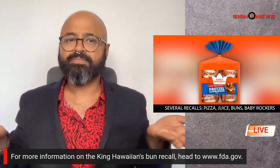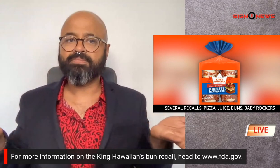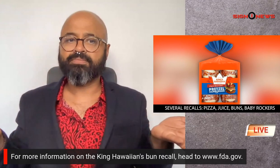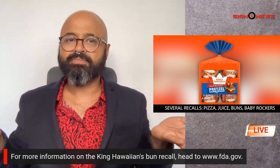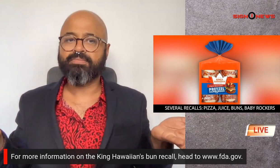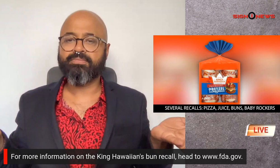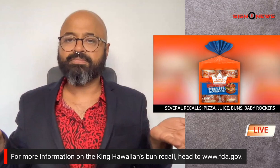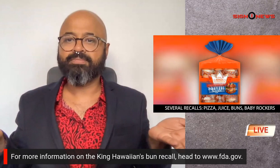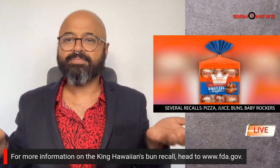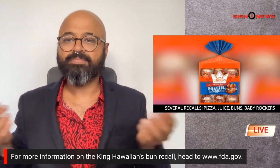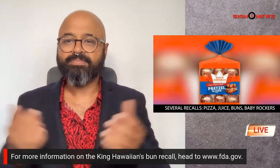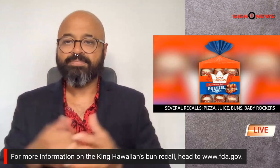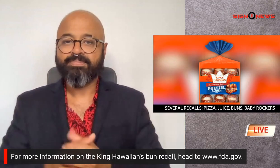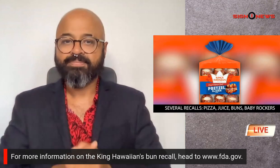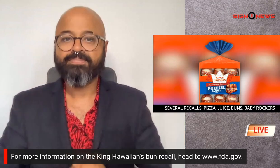website fda.gov